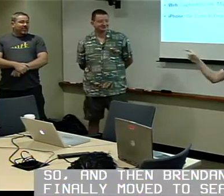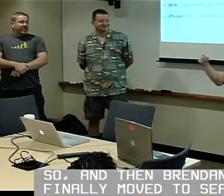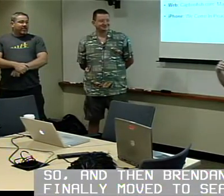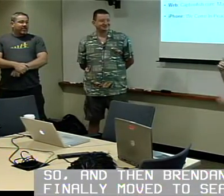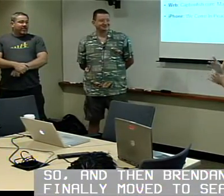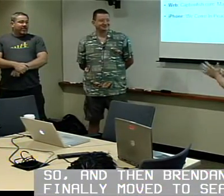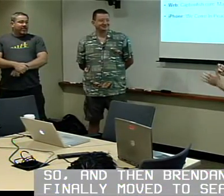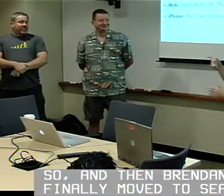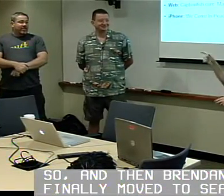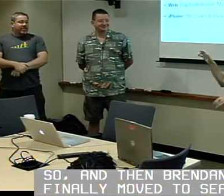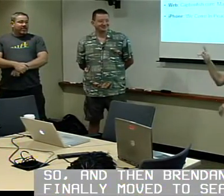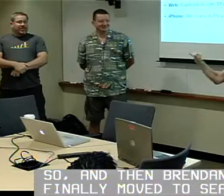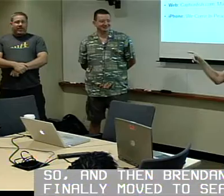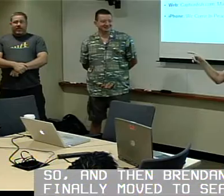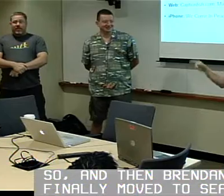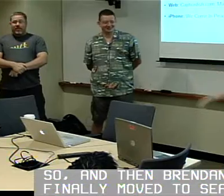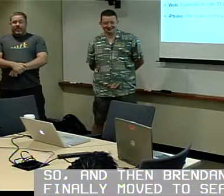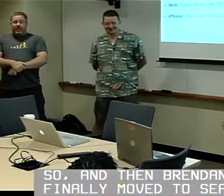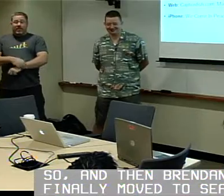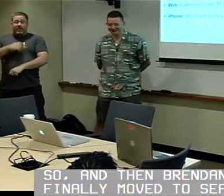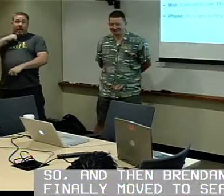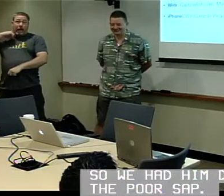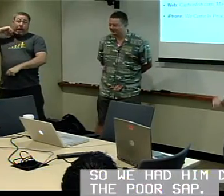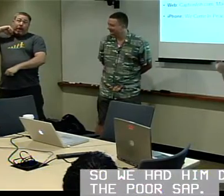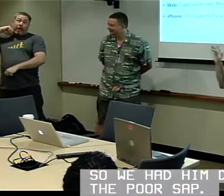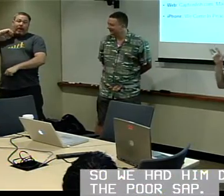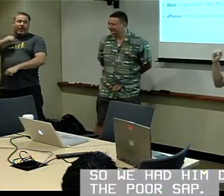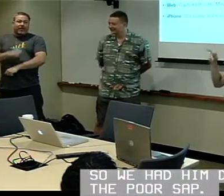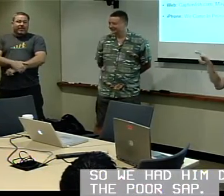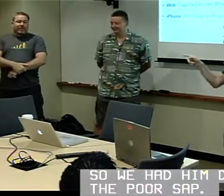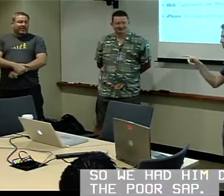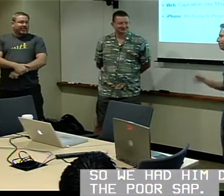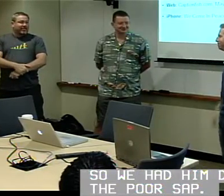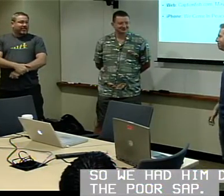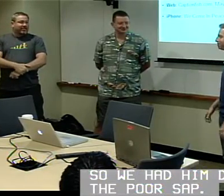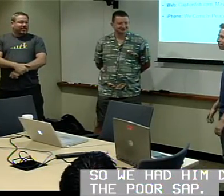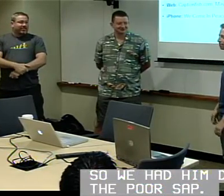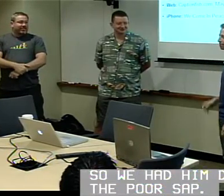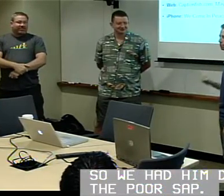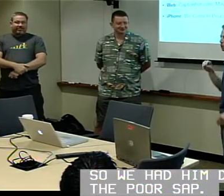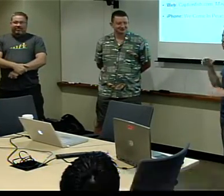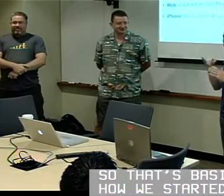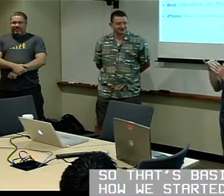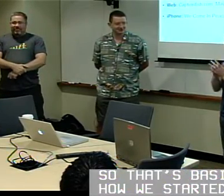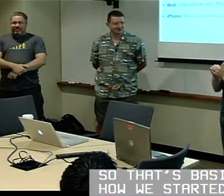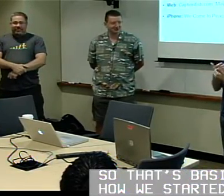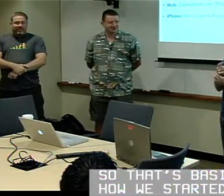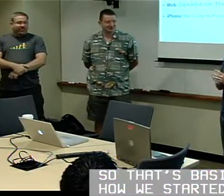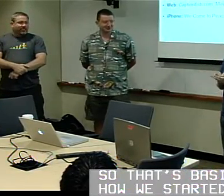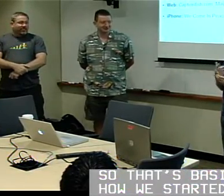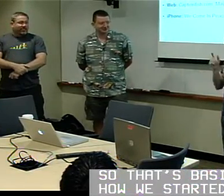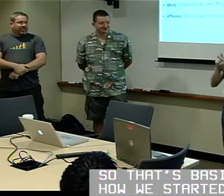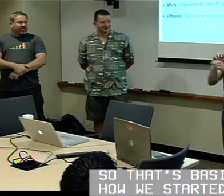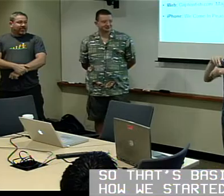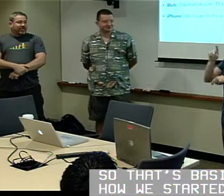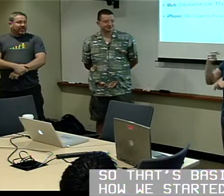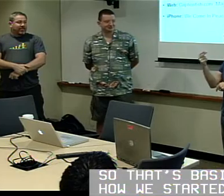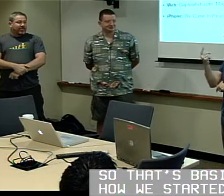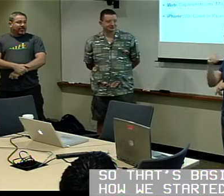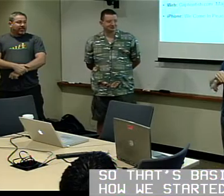So, and then Brendan finally moved to Seattle, so we had him do it, the poor sap. So that's basically how we started.